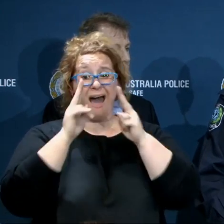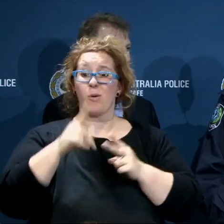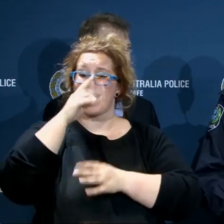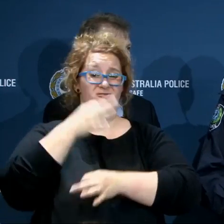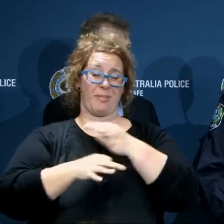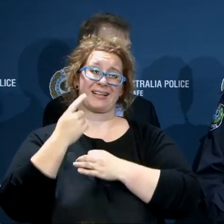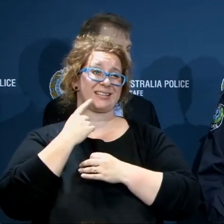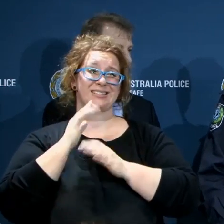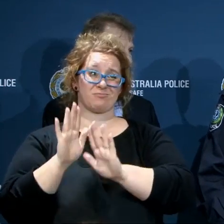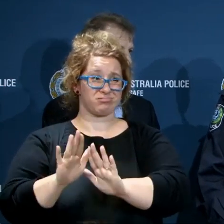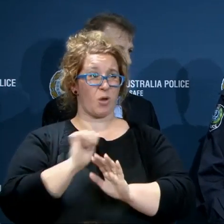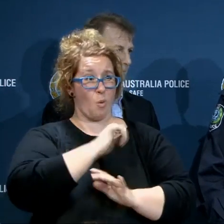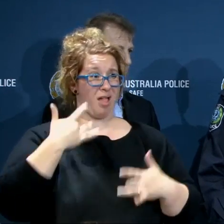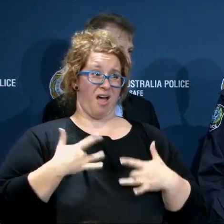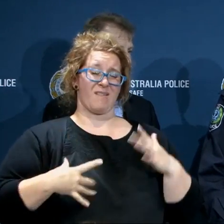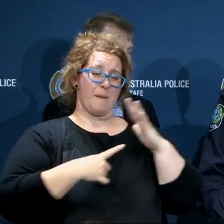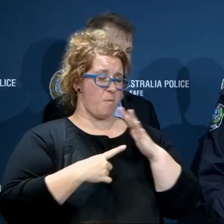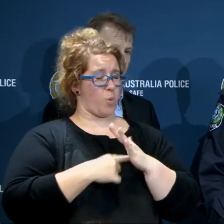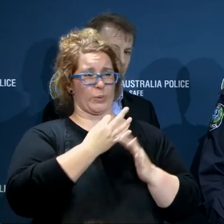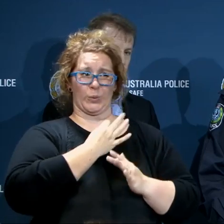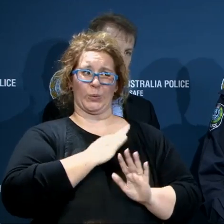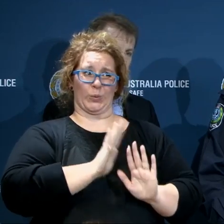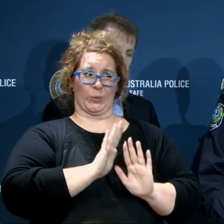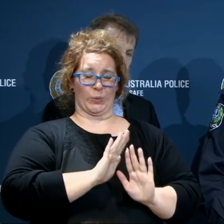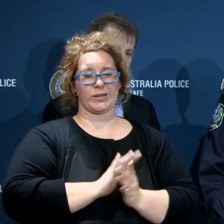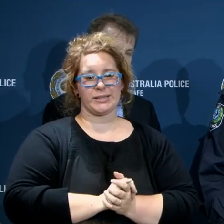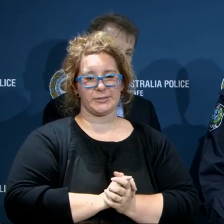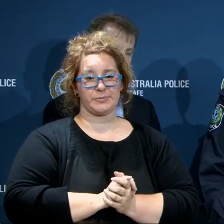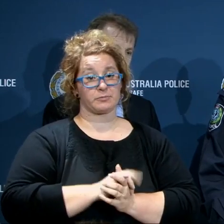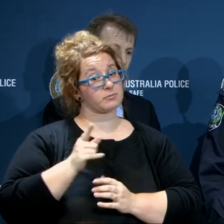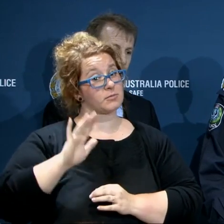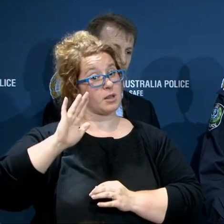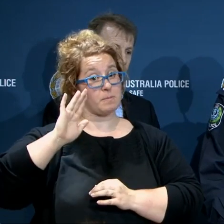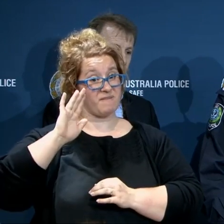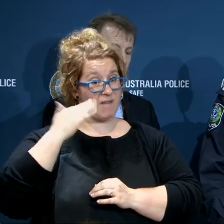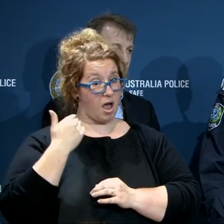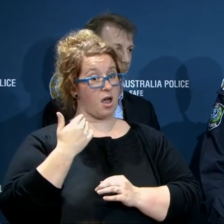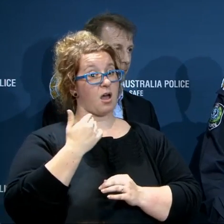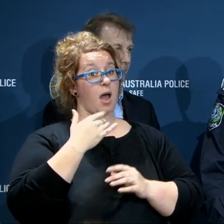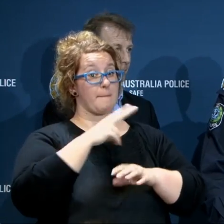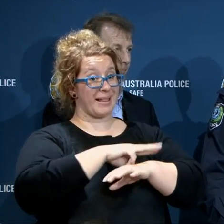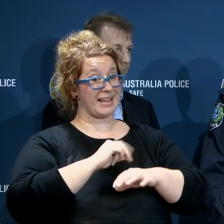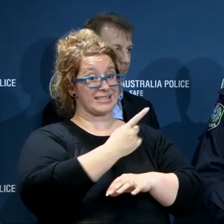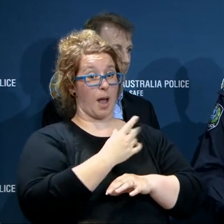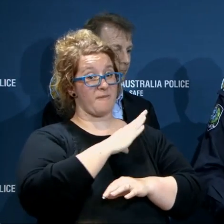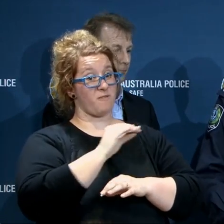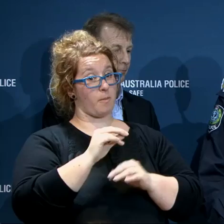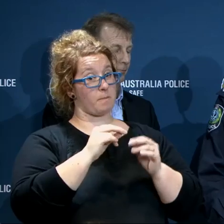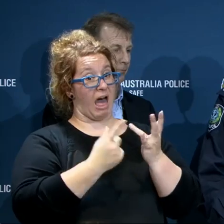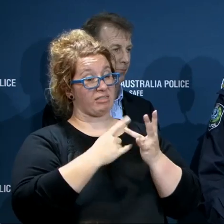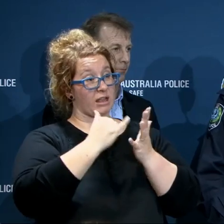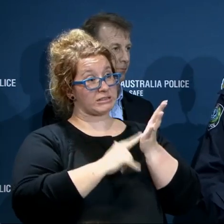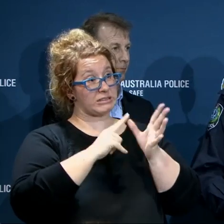can't. So we don't want people to take unnecessary risks. Were we about to bring in police from interstate before? Not to my recent